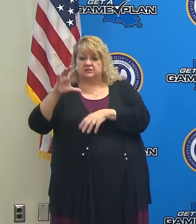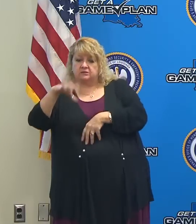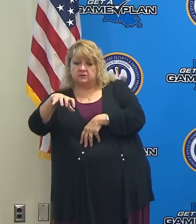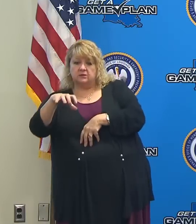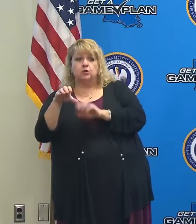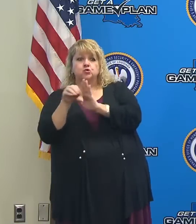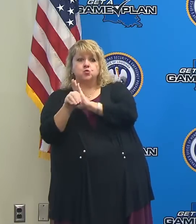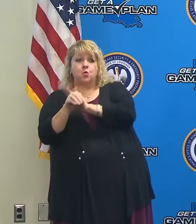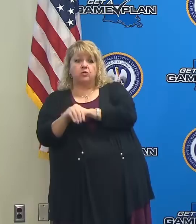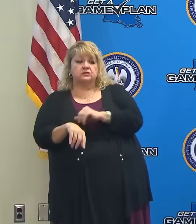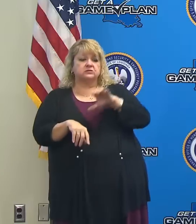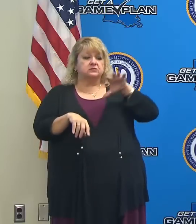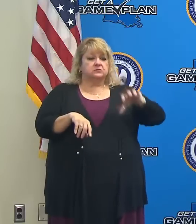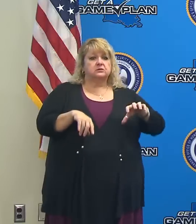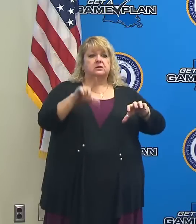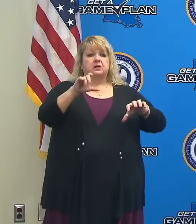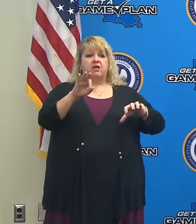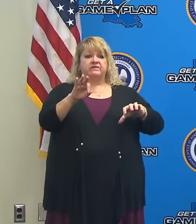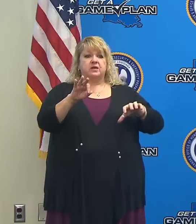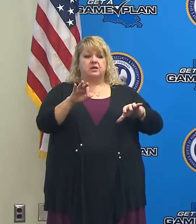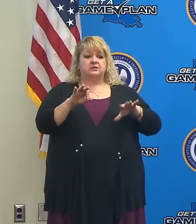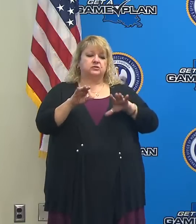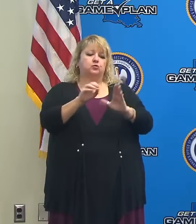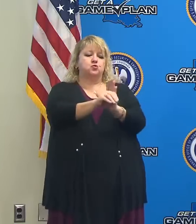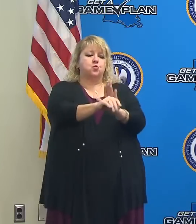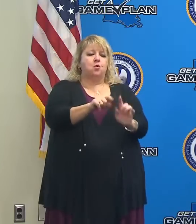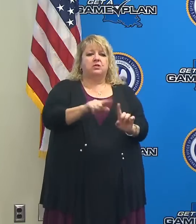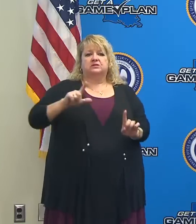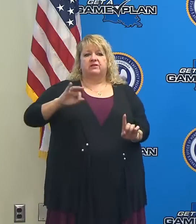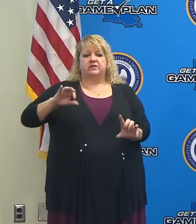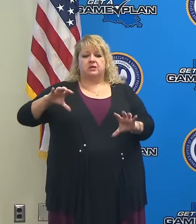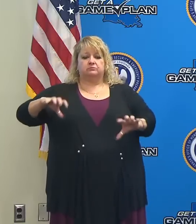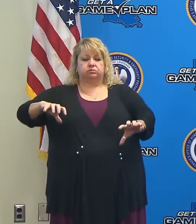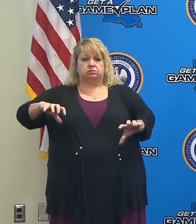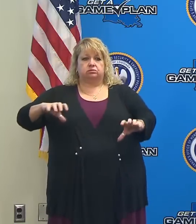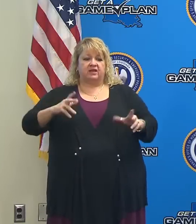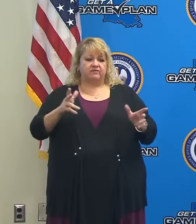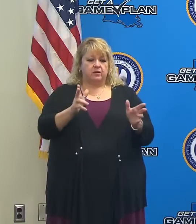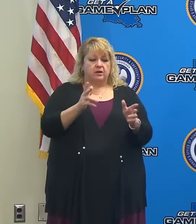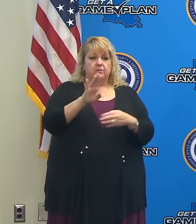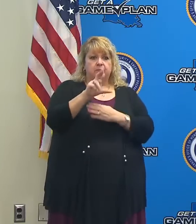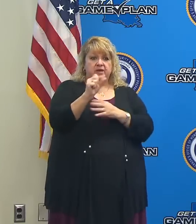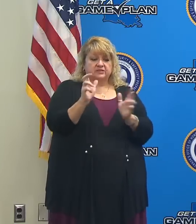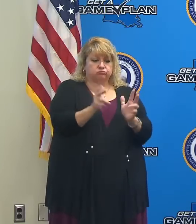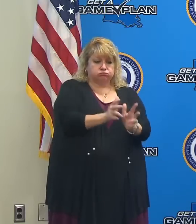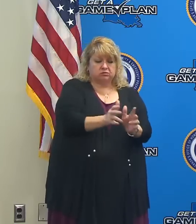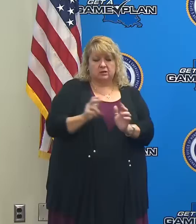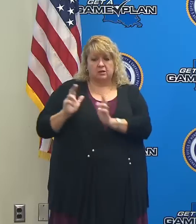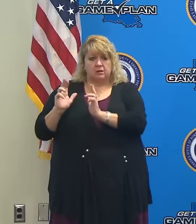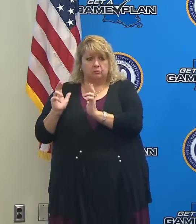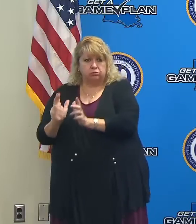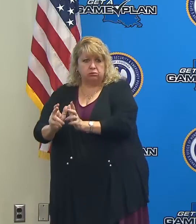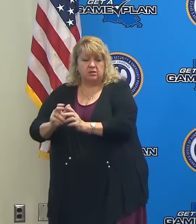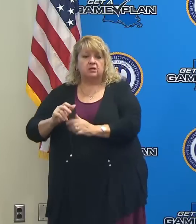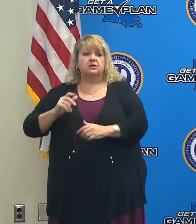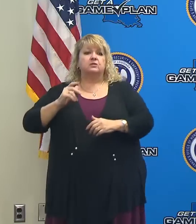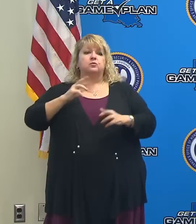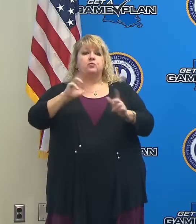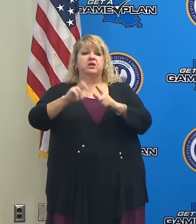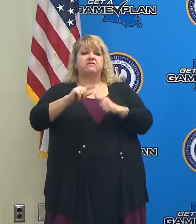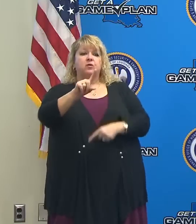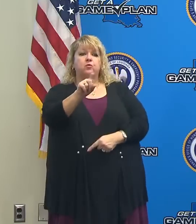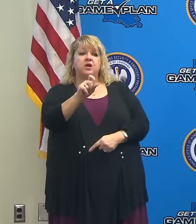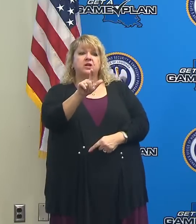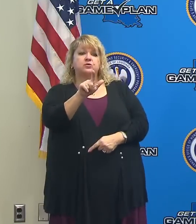Orleans area, one in the Lafayette area. By tomorrow morning, we will have a total of 125 buses staged